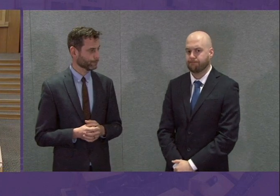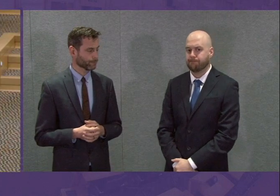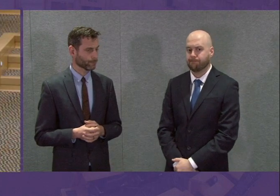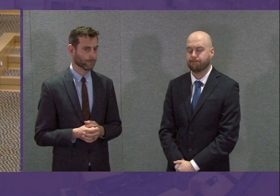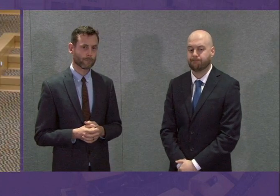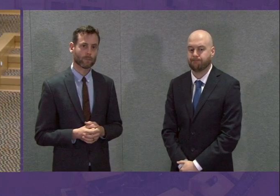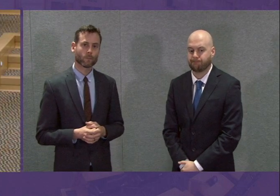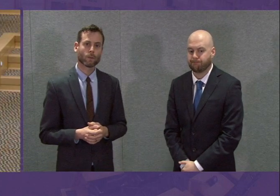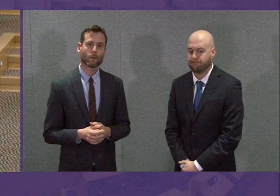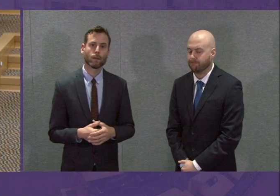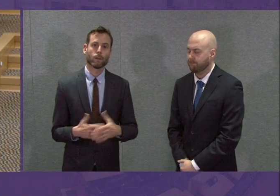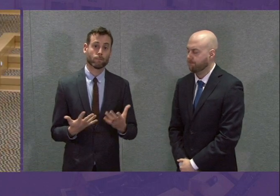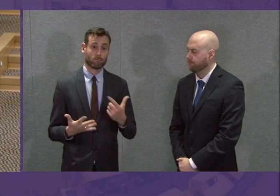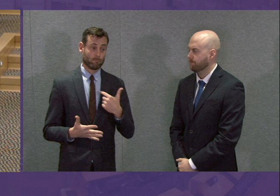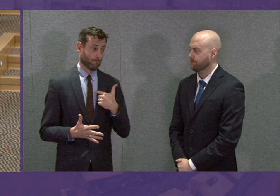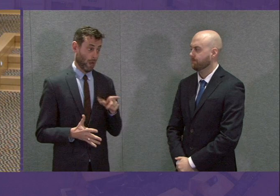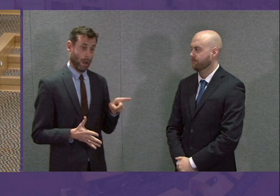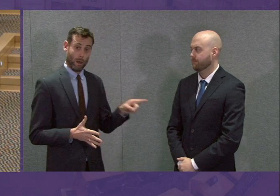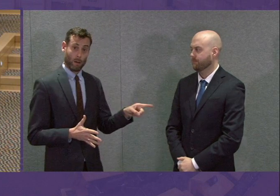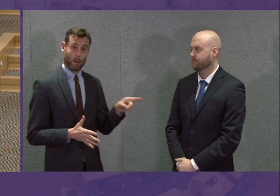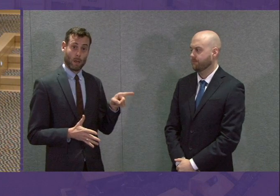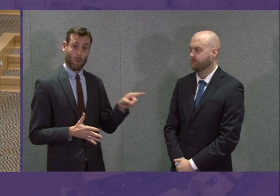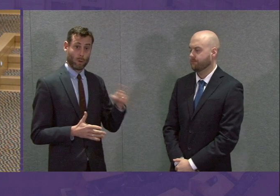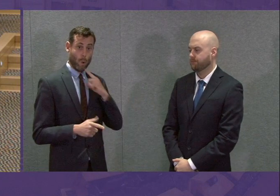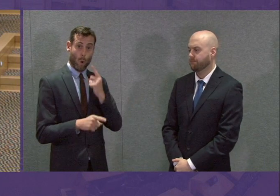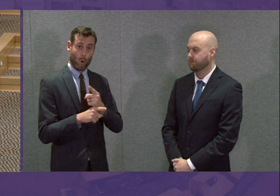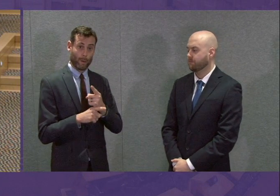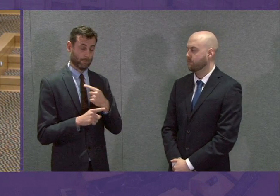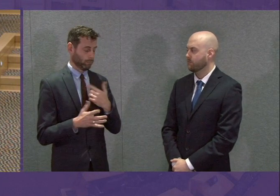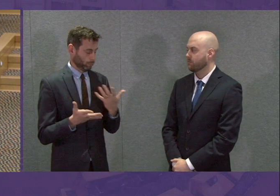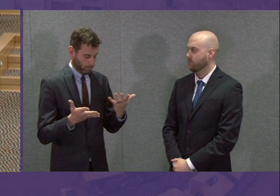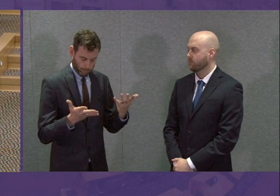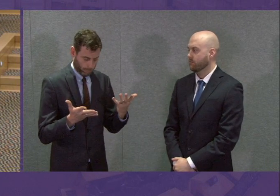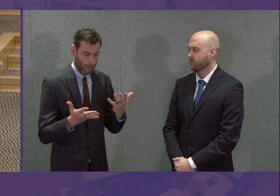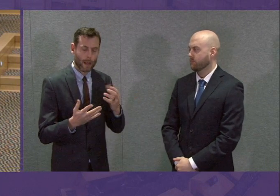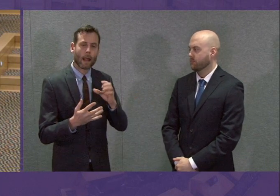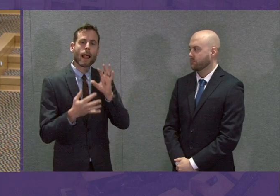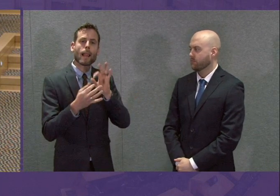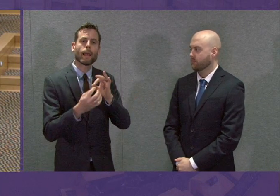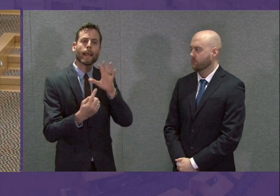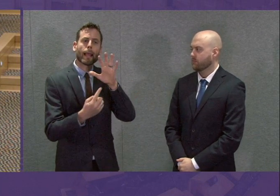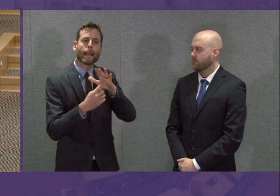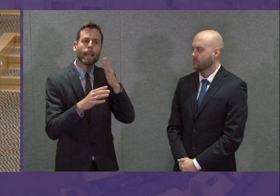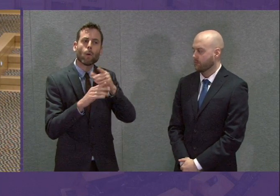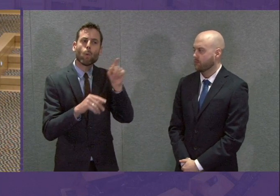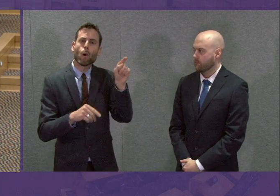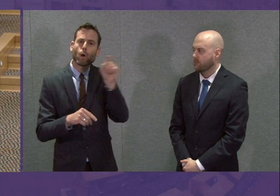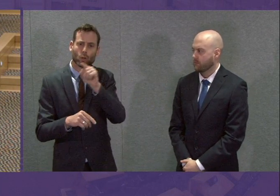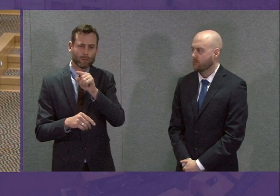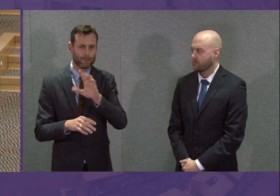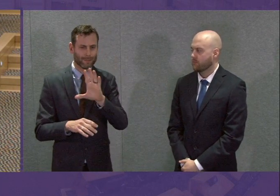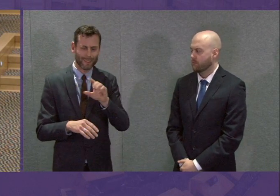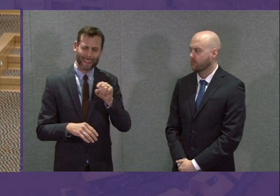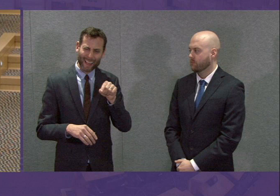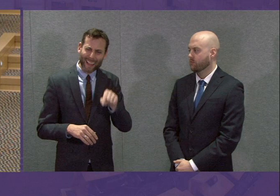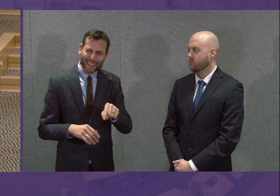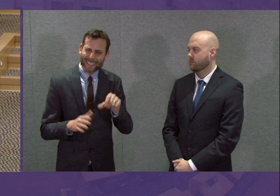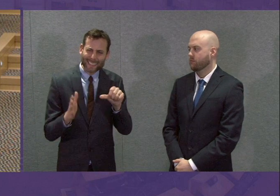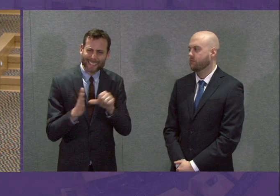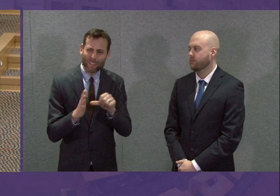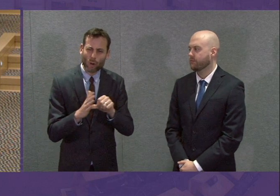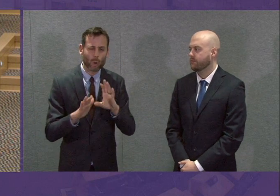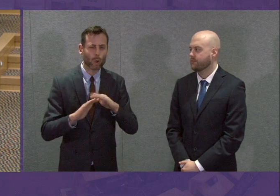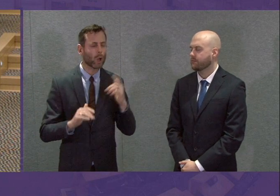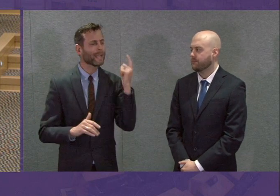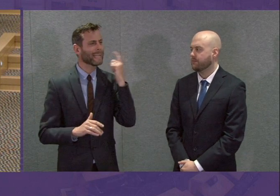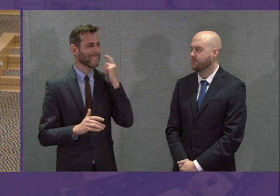Well, I absolutely echo those comments. On the issue of key workers, this is difficult and not straightforward territory, and we've